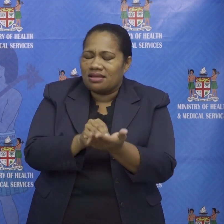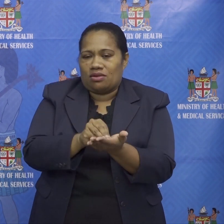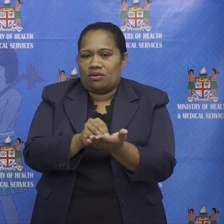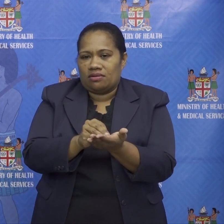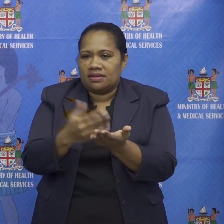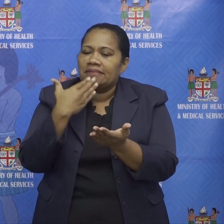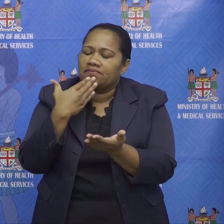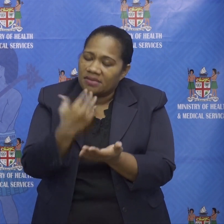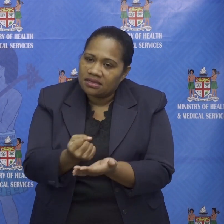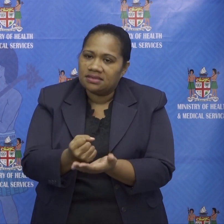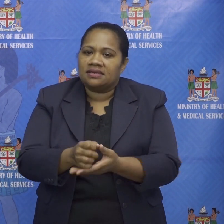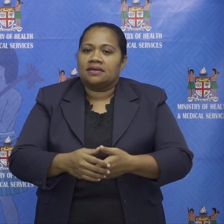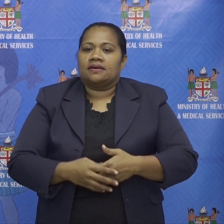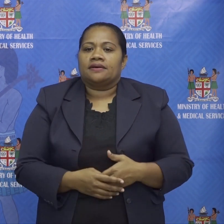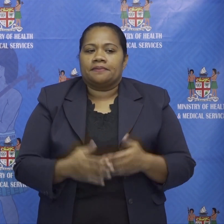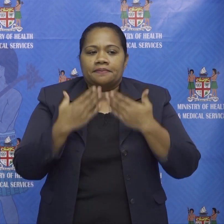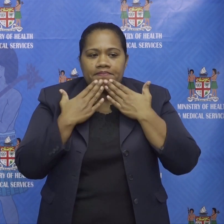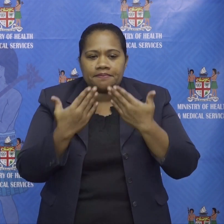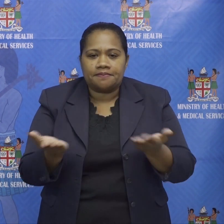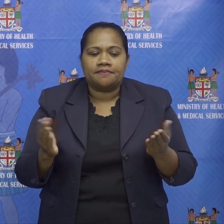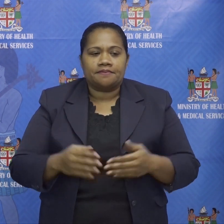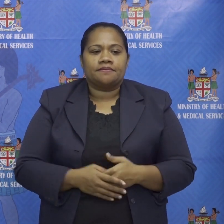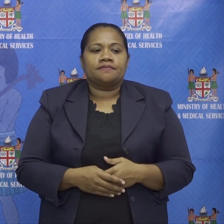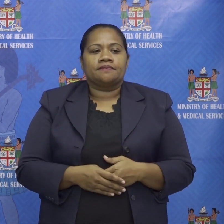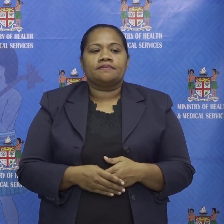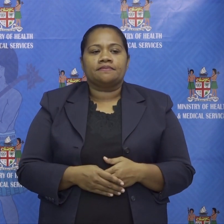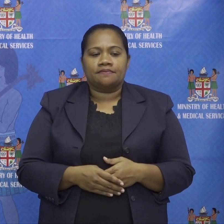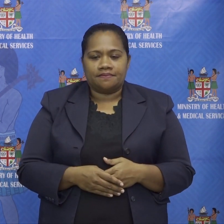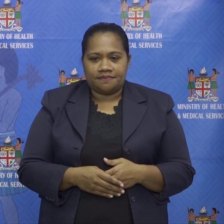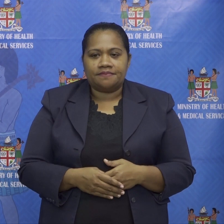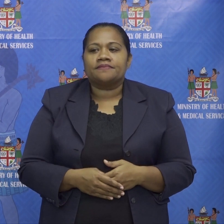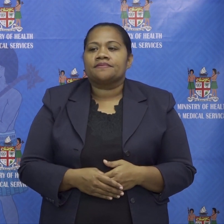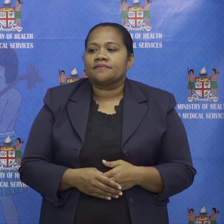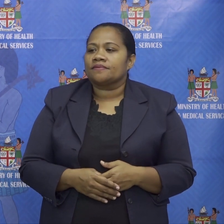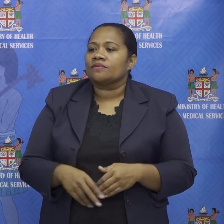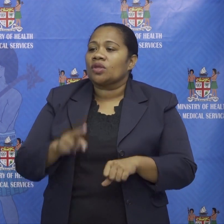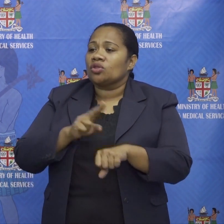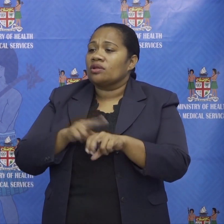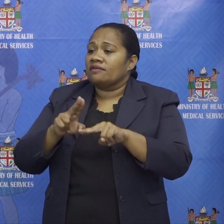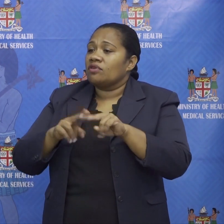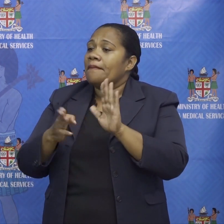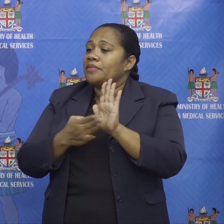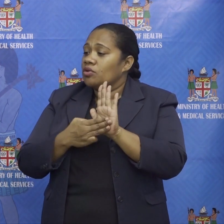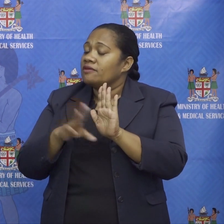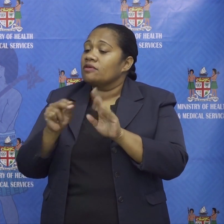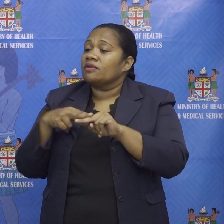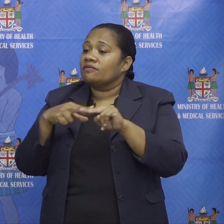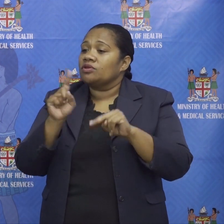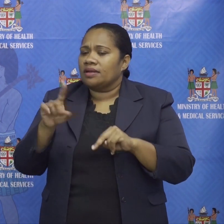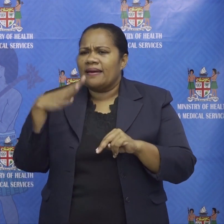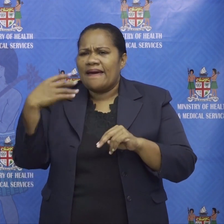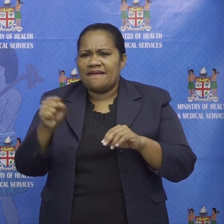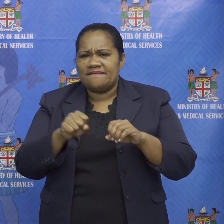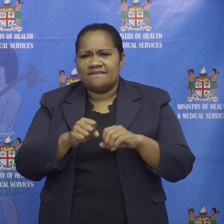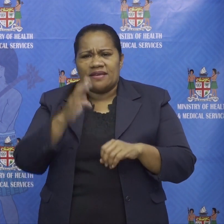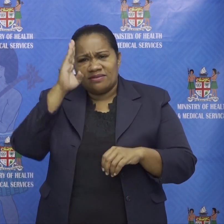thank you dr fong marion from fiji one these are social media posts uh